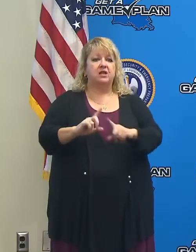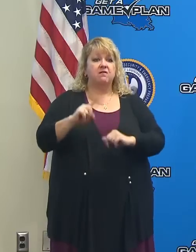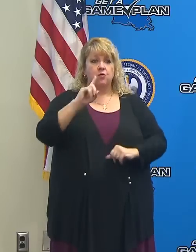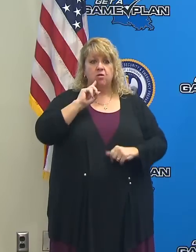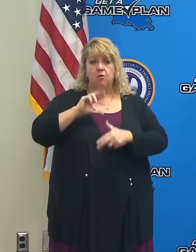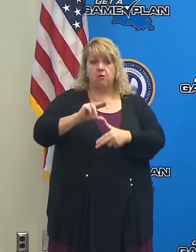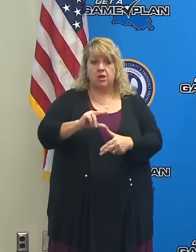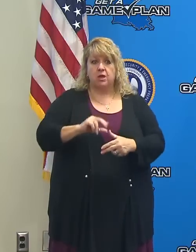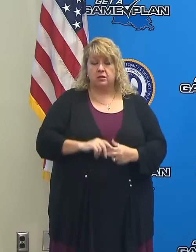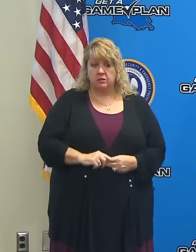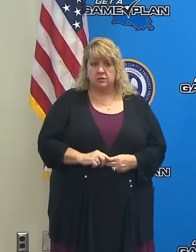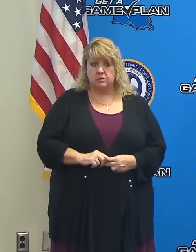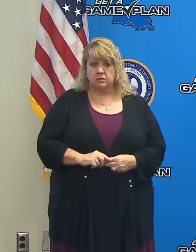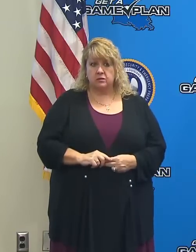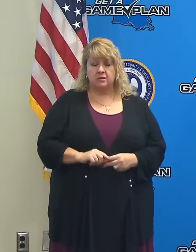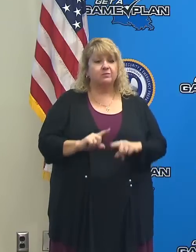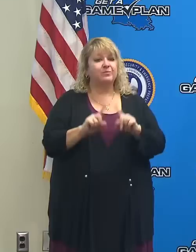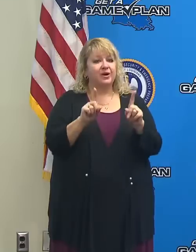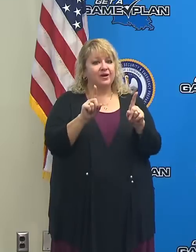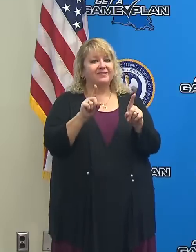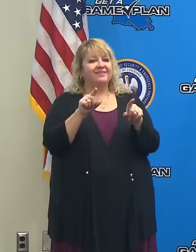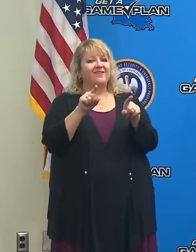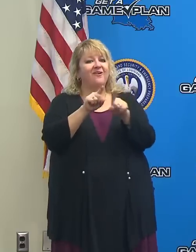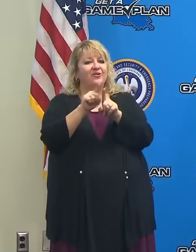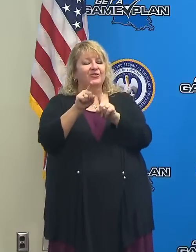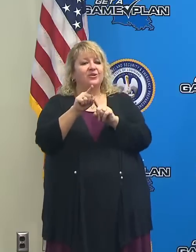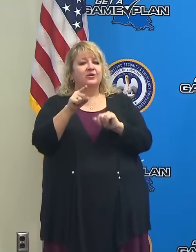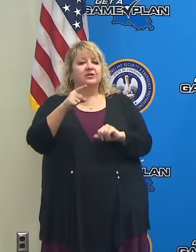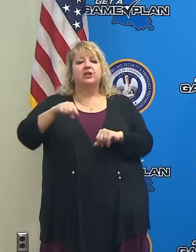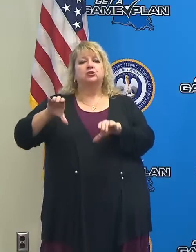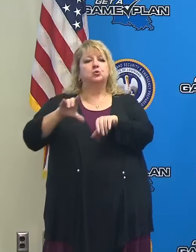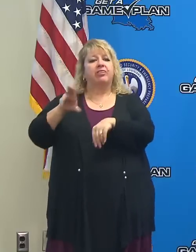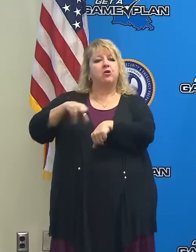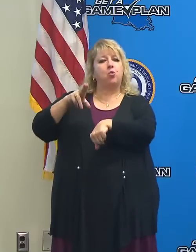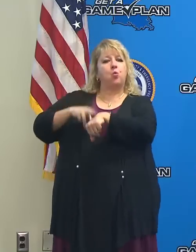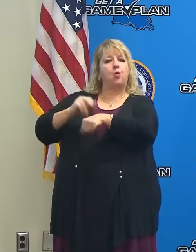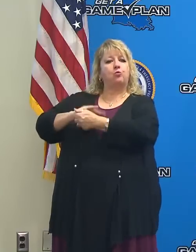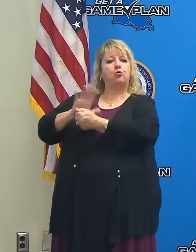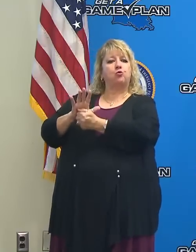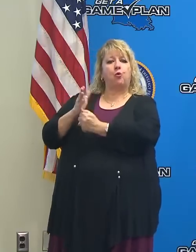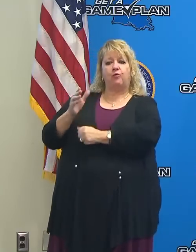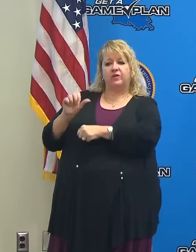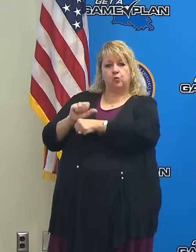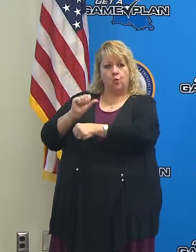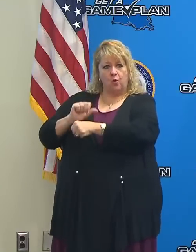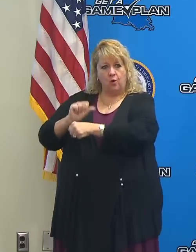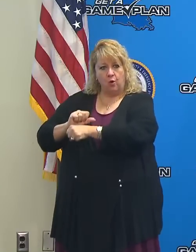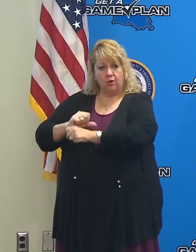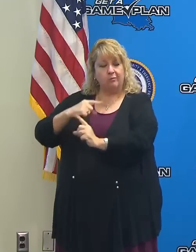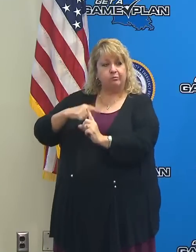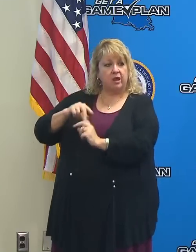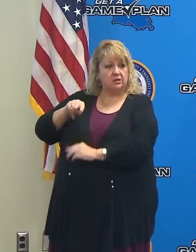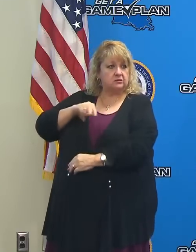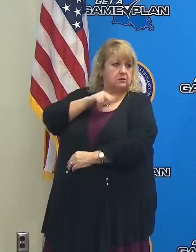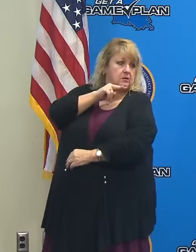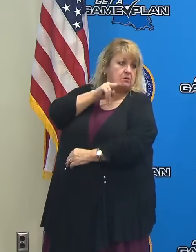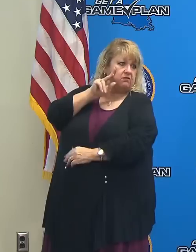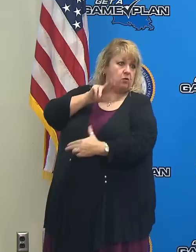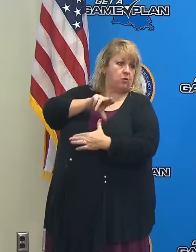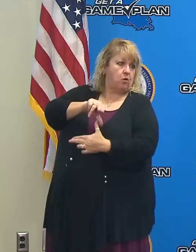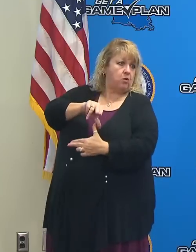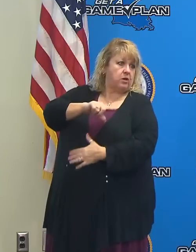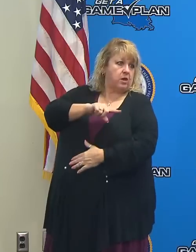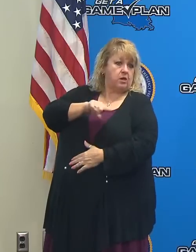hurricane, but also doing all of their normal COVID operations as well. I've